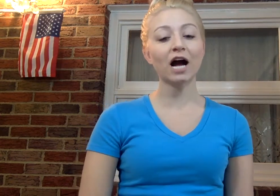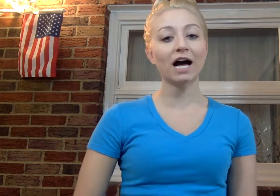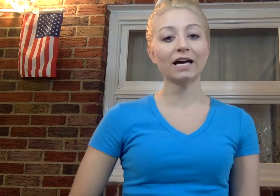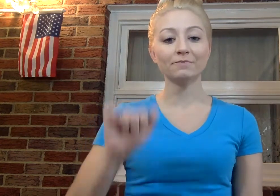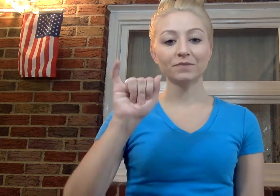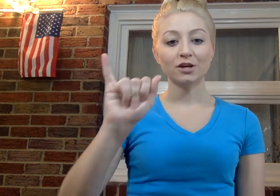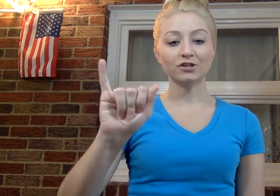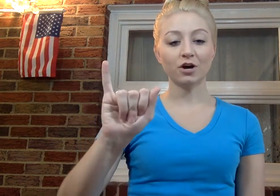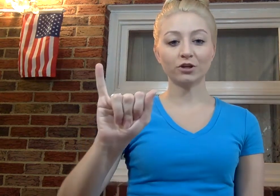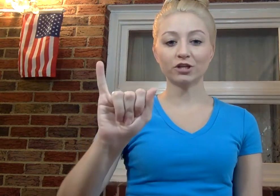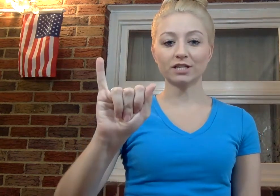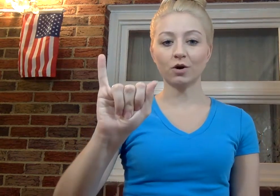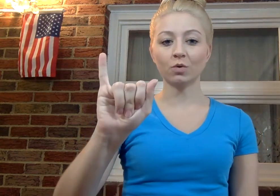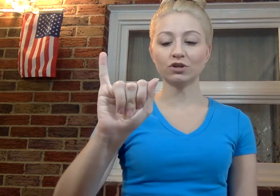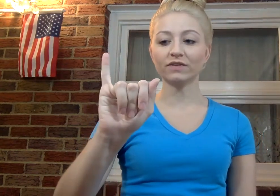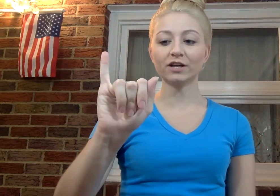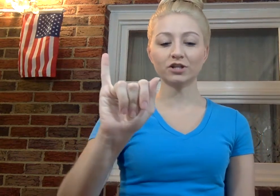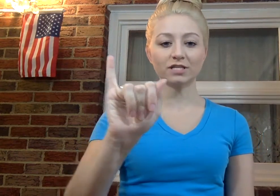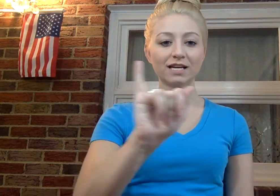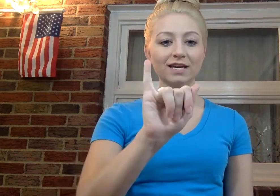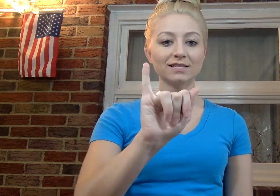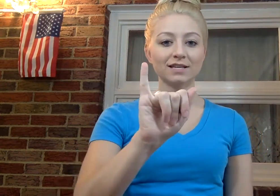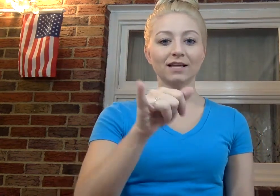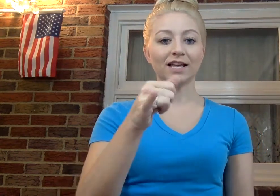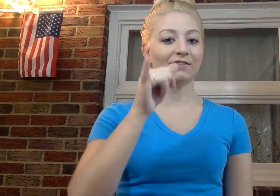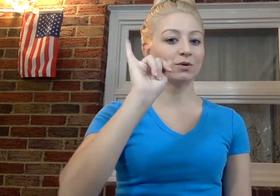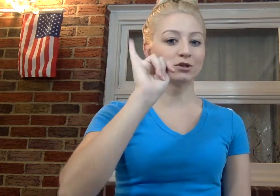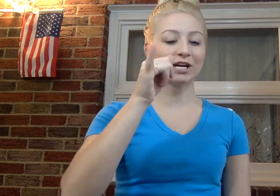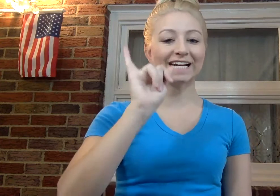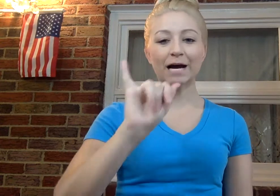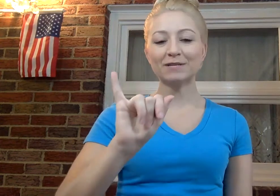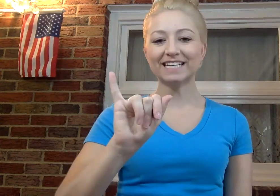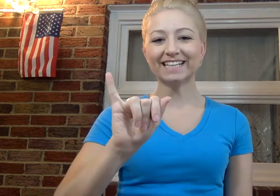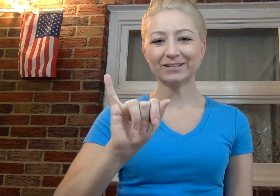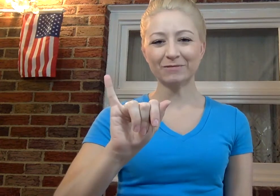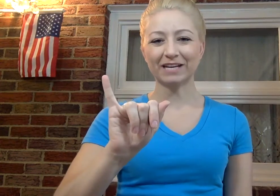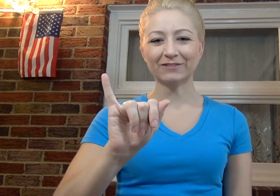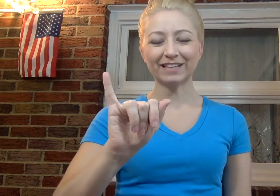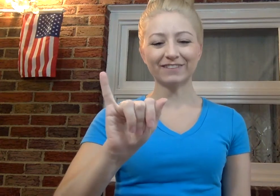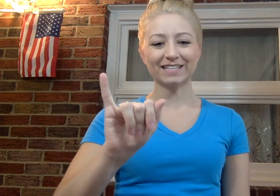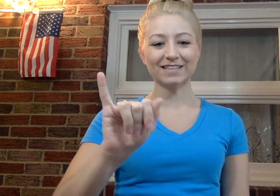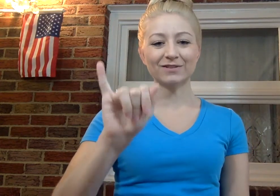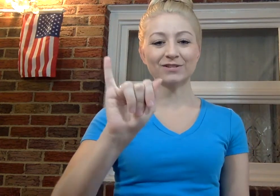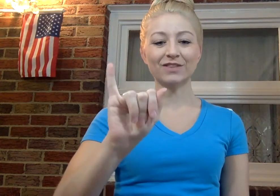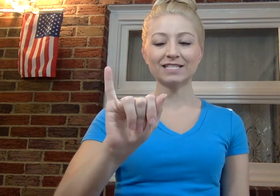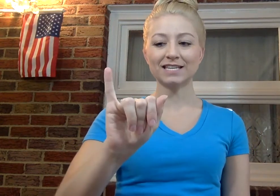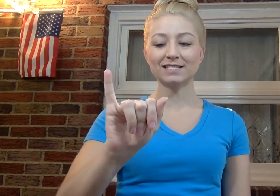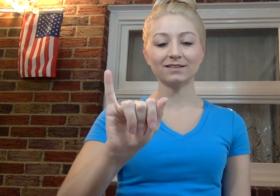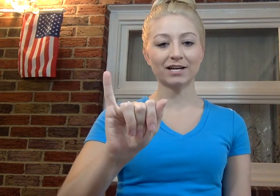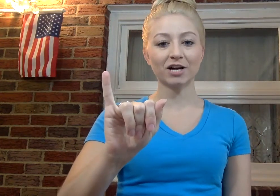I. So you're just going to hold your finger just like this, like if you were drinking a cup of tea and you were being really fancy. So this is the letter